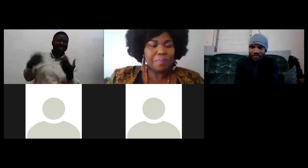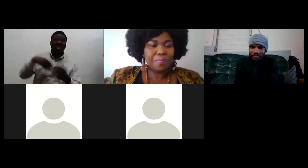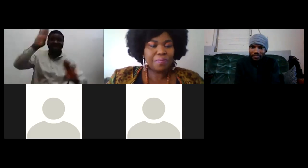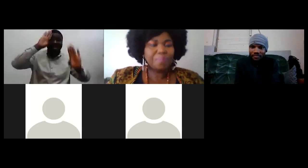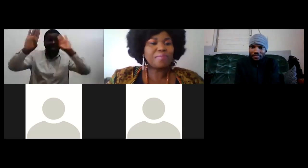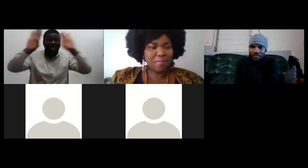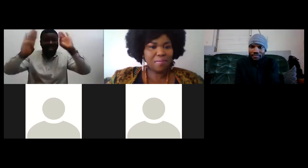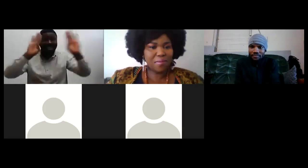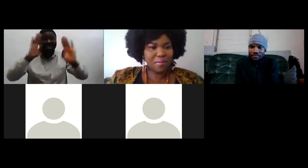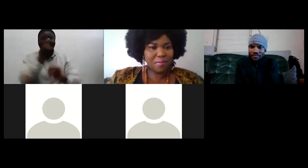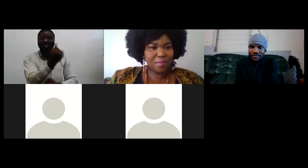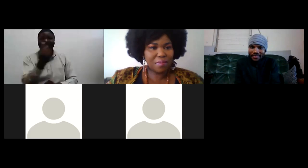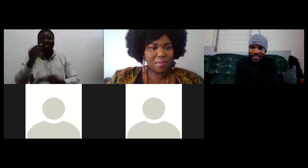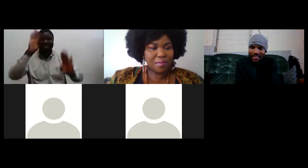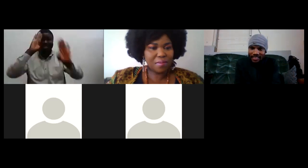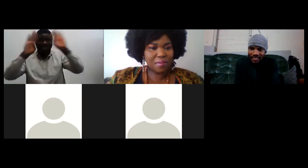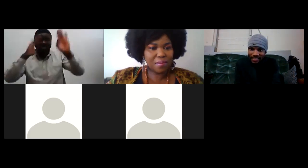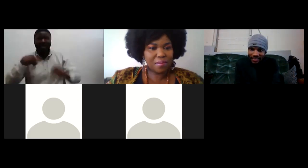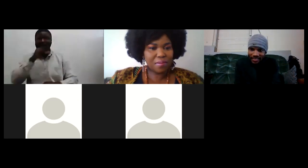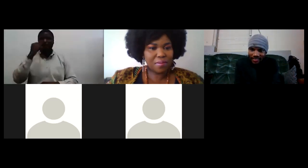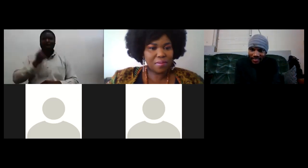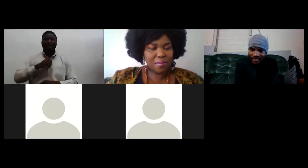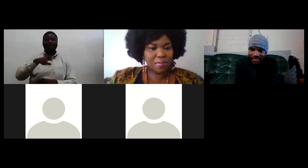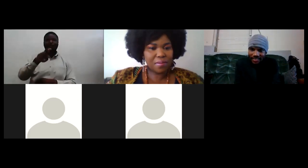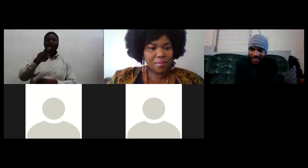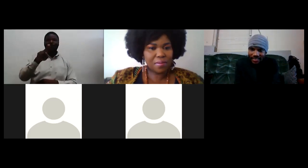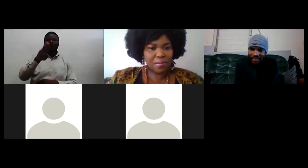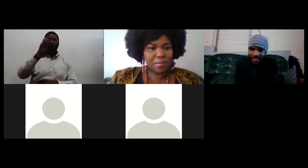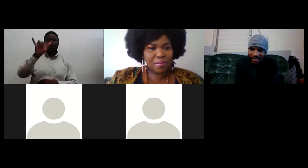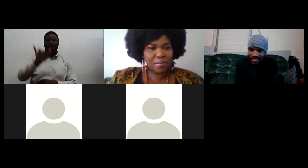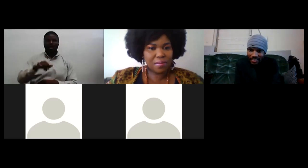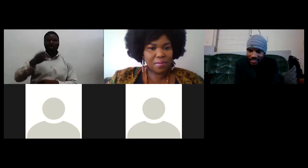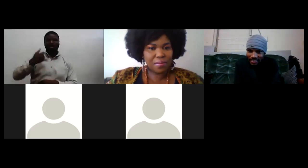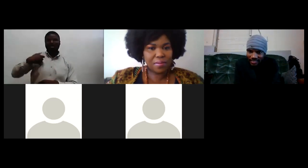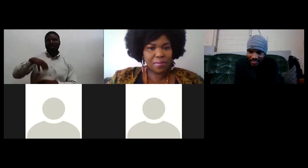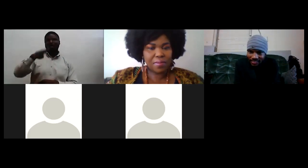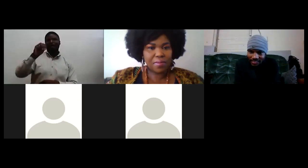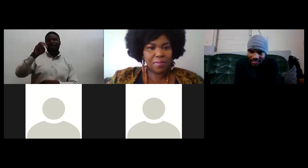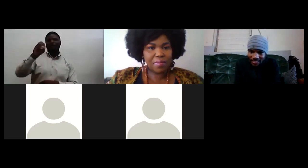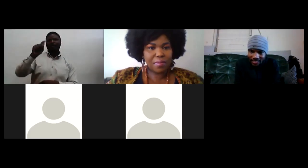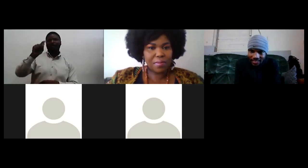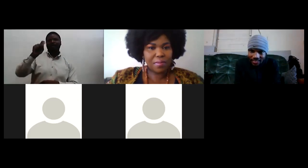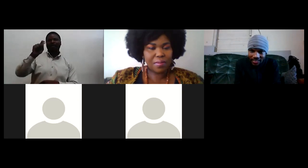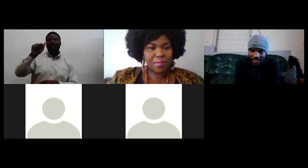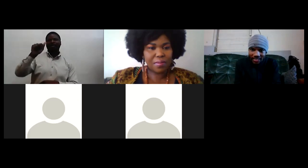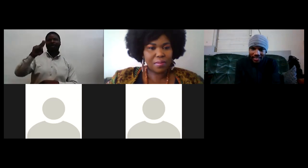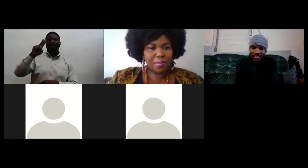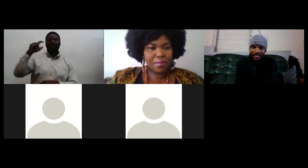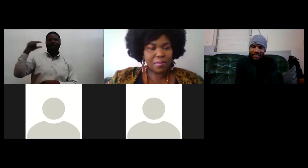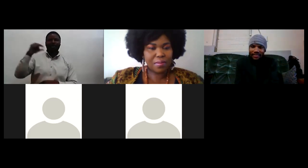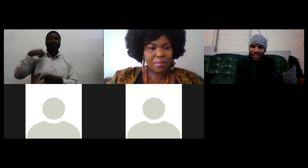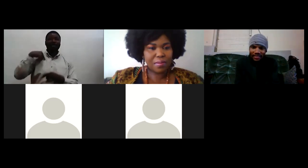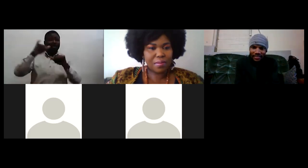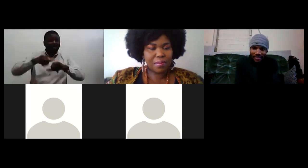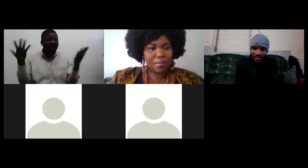everyone my name is ruby i'm based in in in devon uh i am managing a